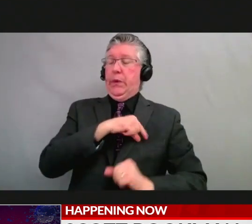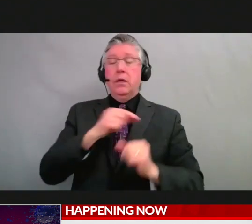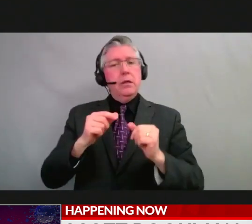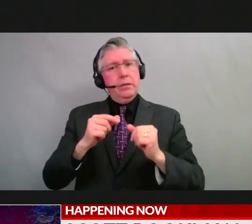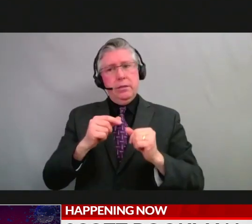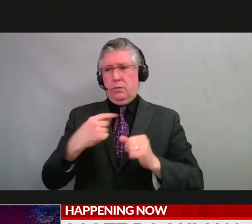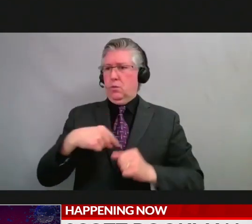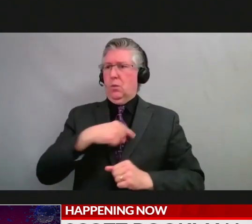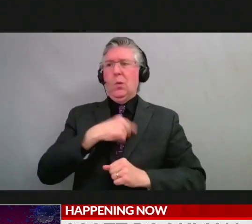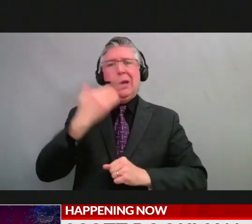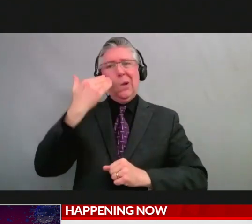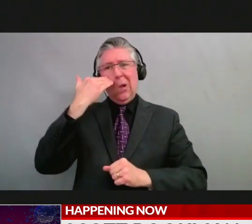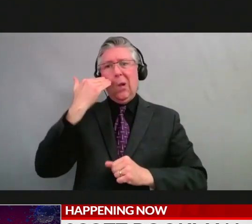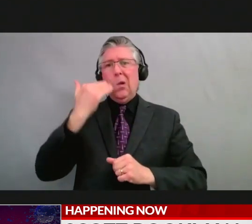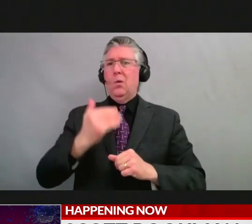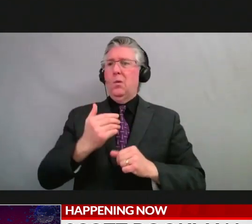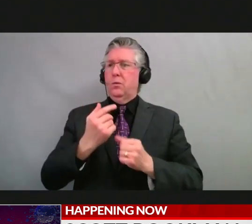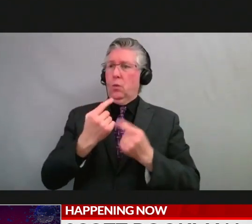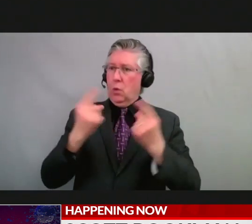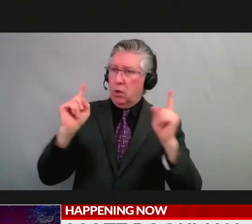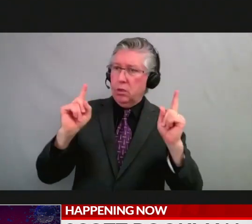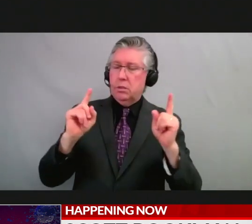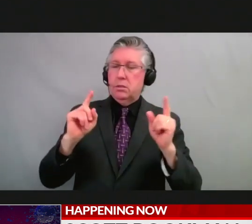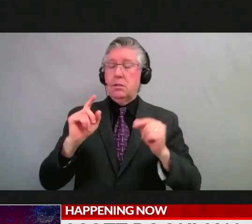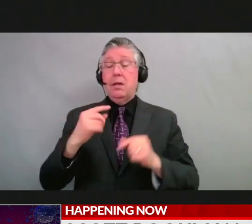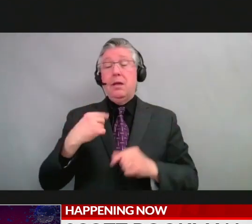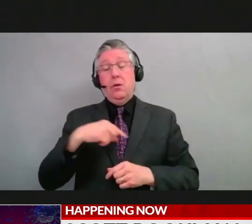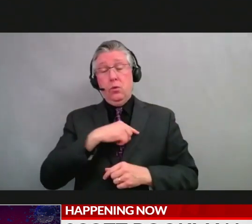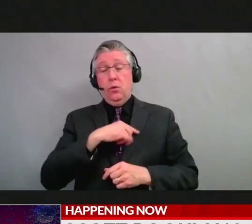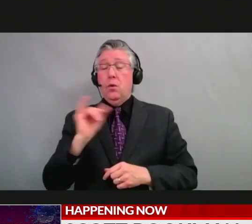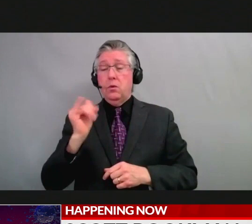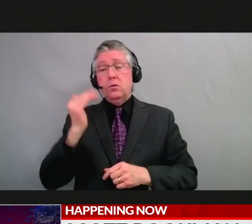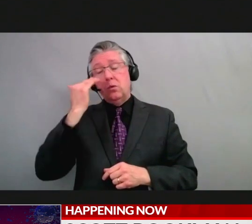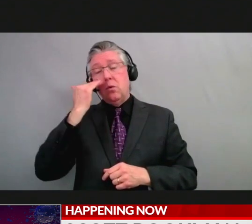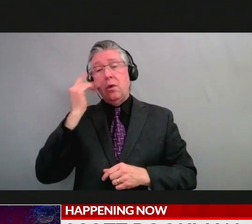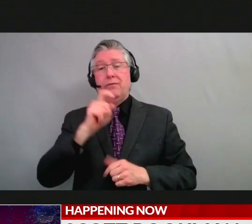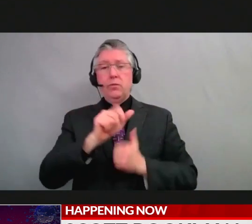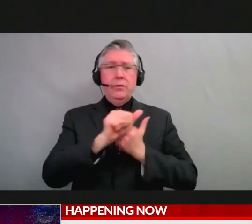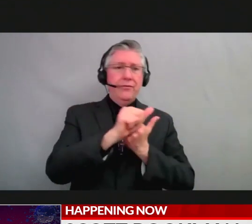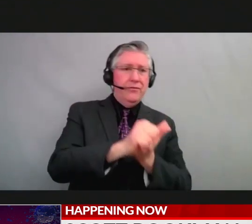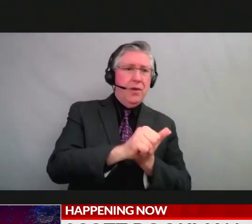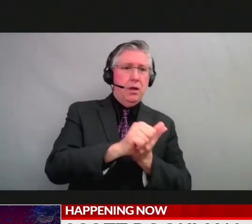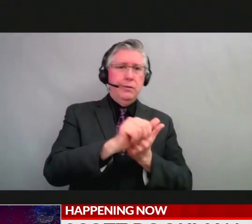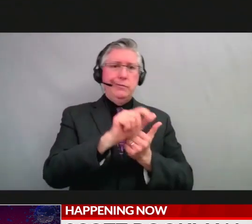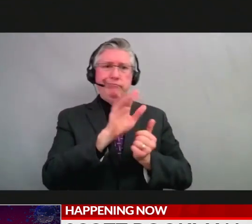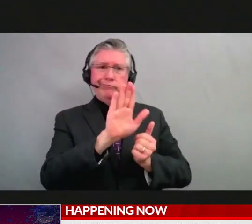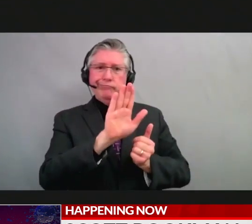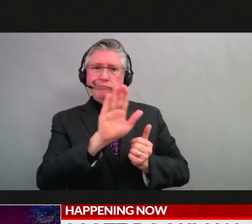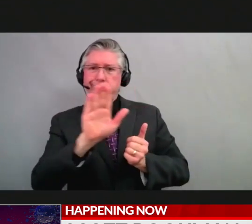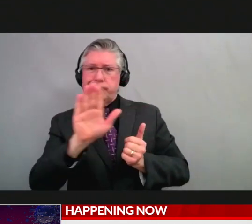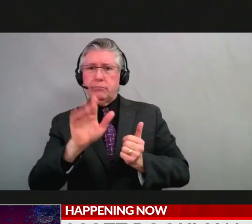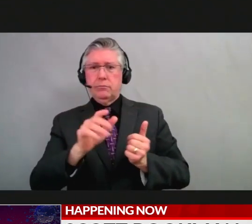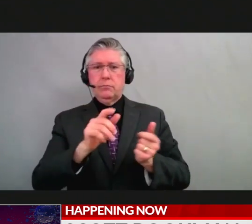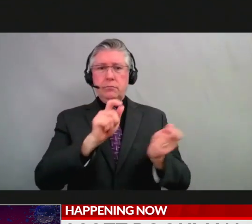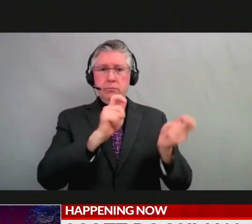virus as appropriate. And what we see now, what our modelers tell us, is that we are very likely to go into